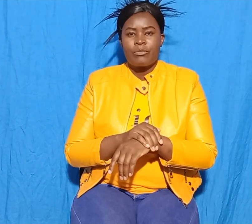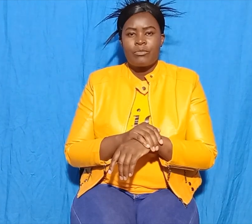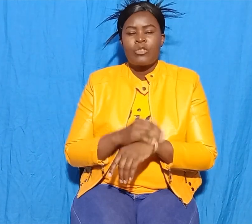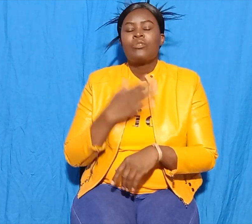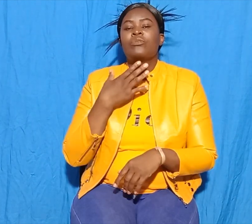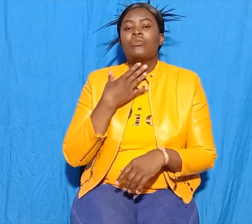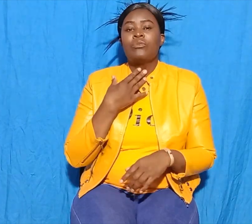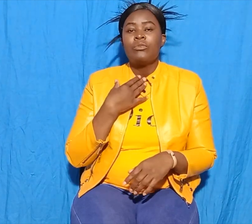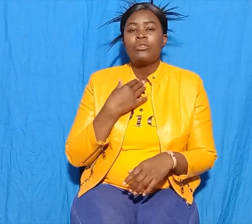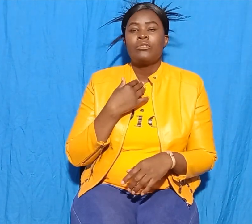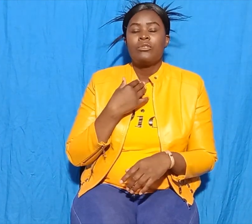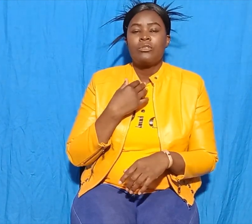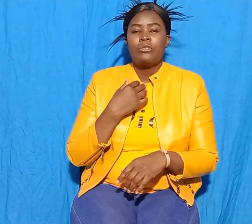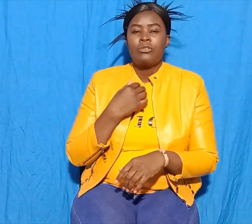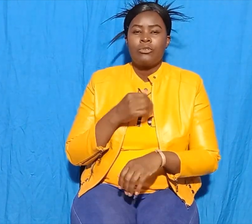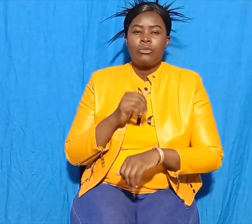You are so